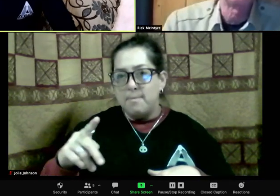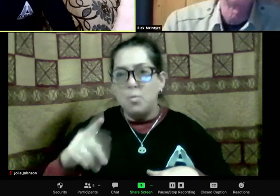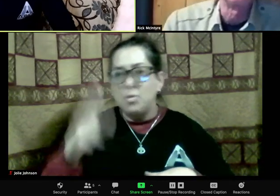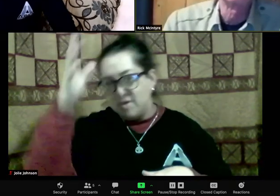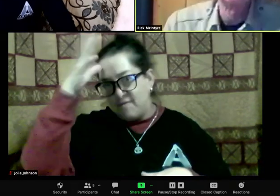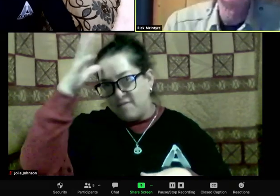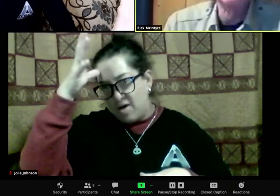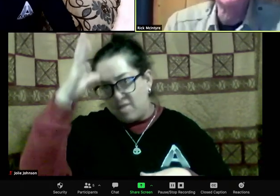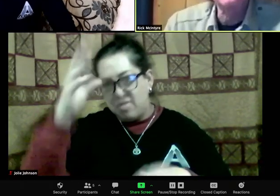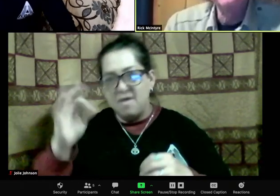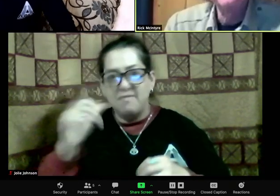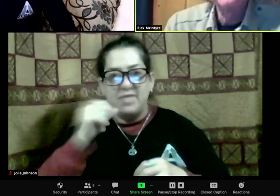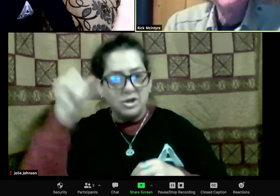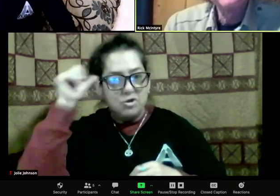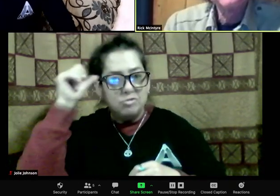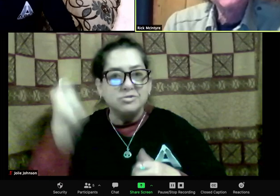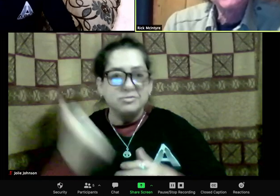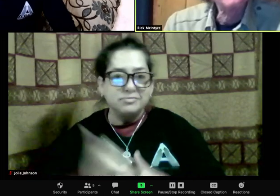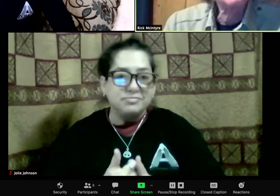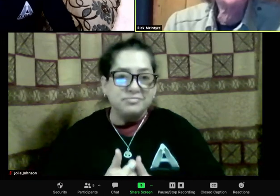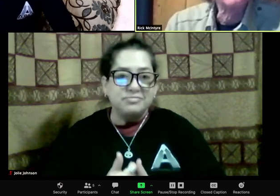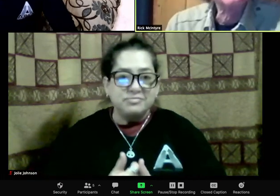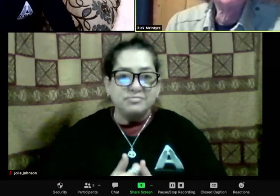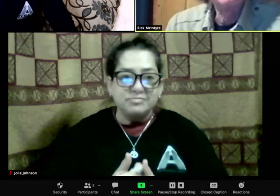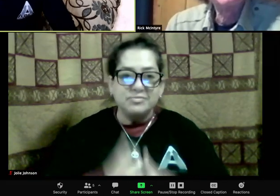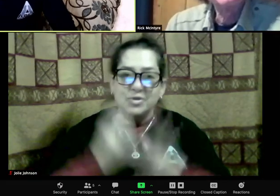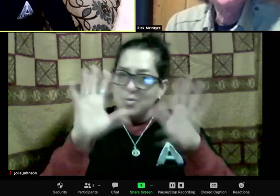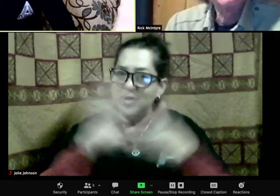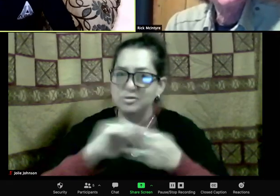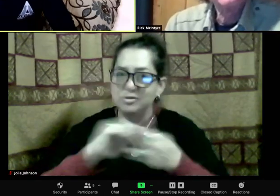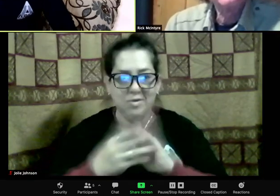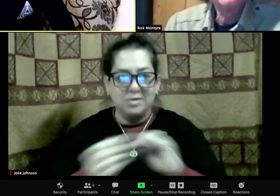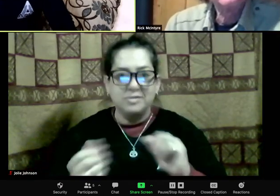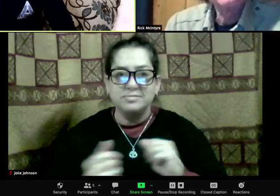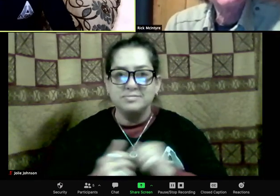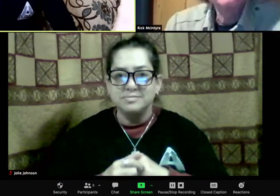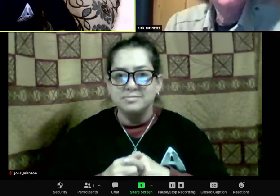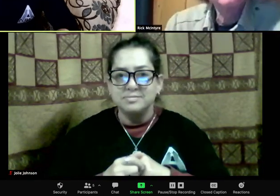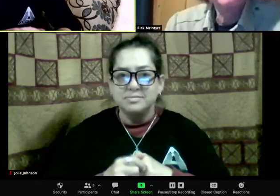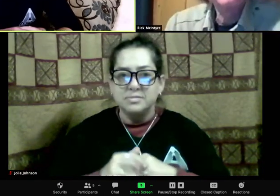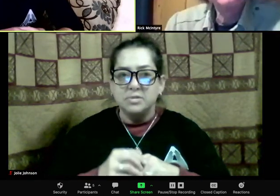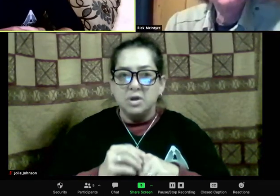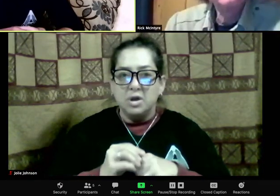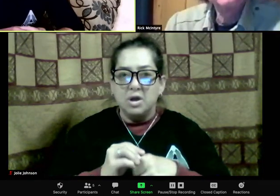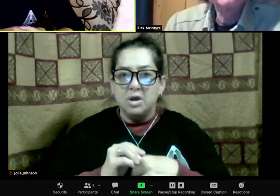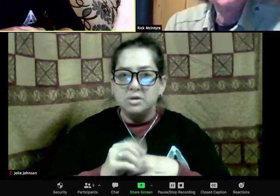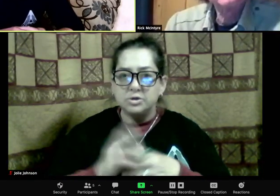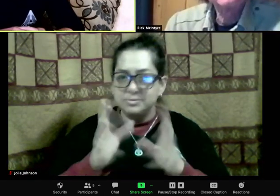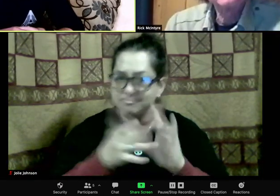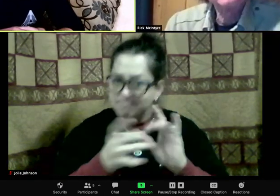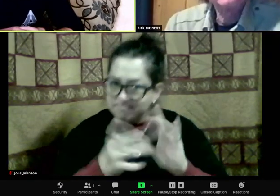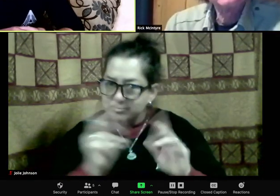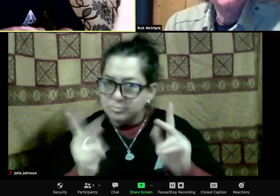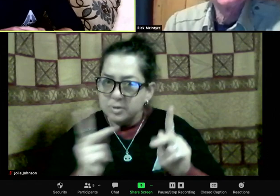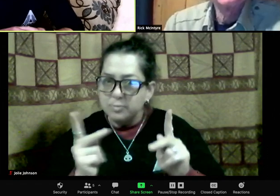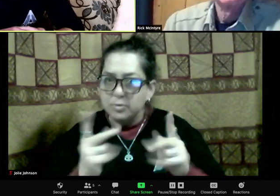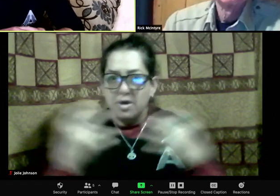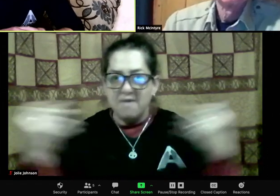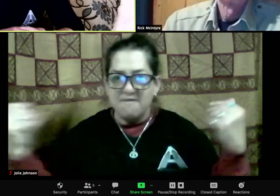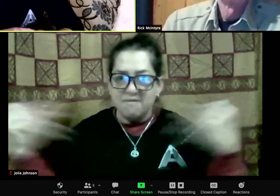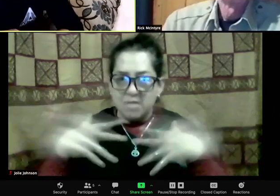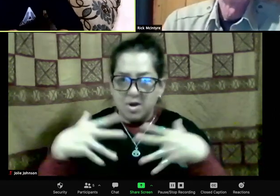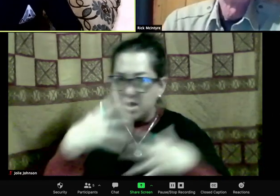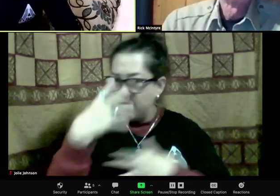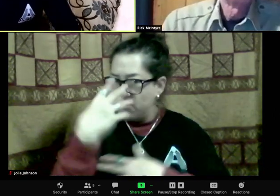identify wolf pups and dog puppies as they grow and become adults. He told me that he was pretty sure that that